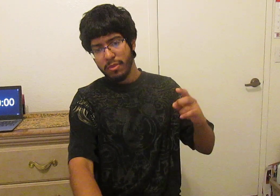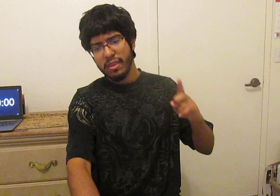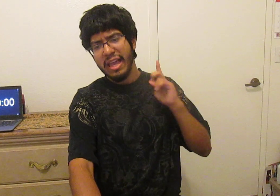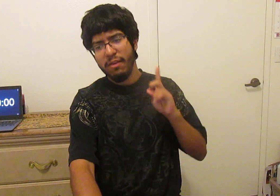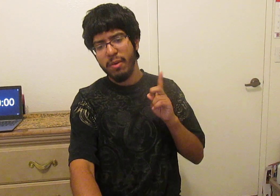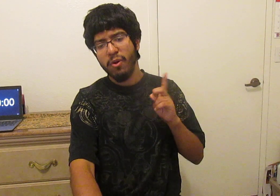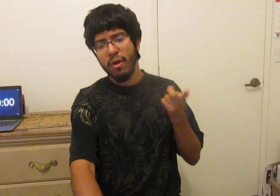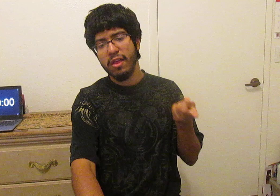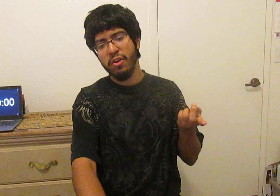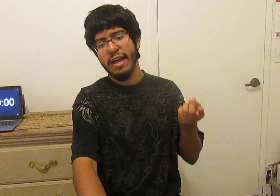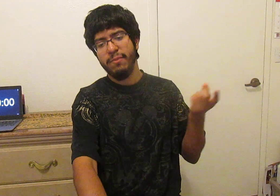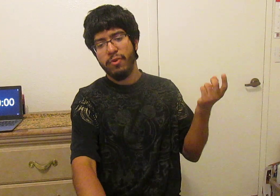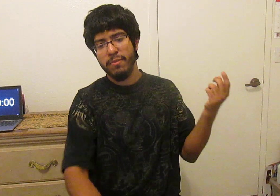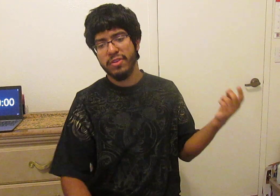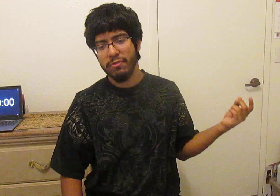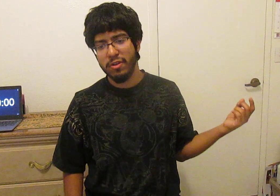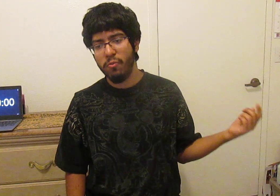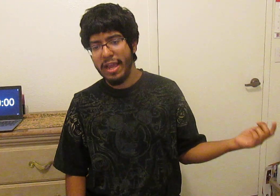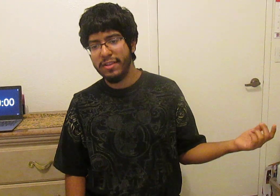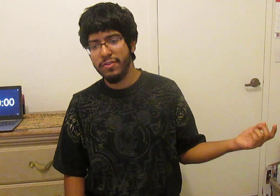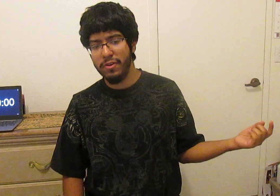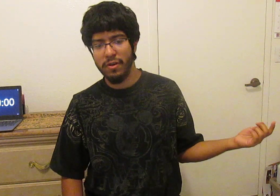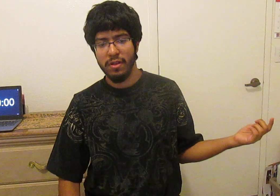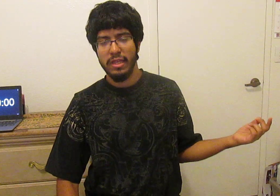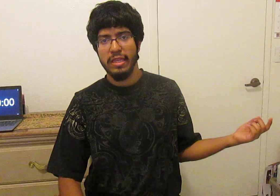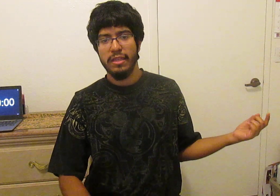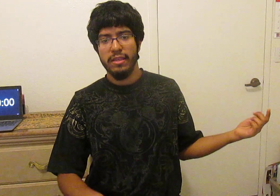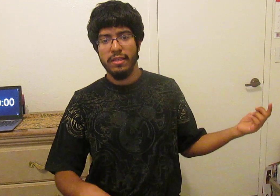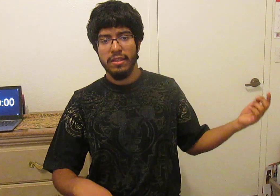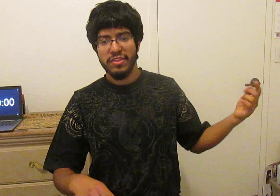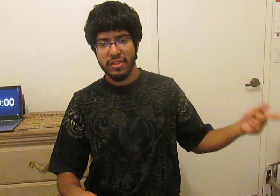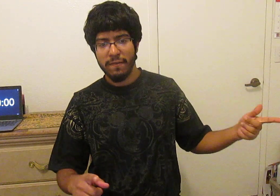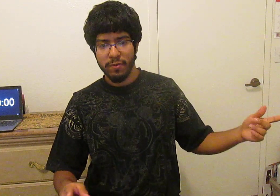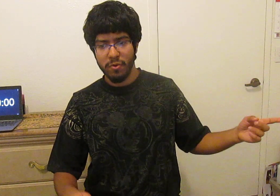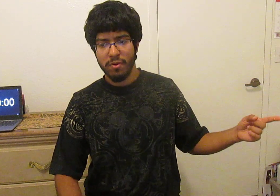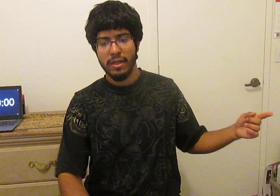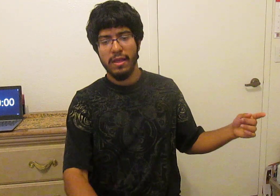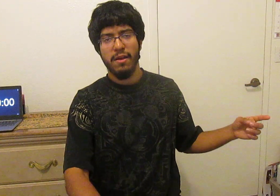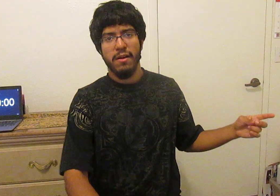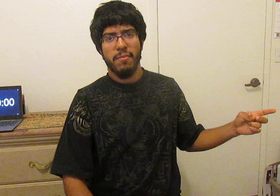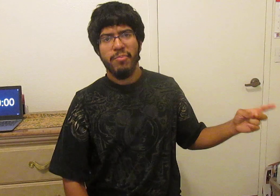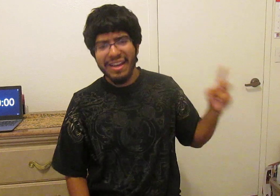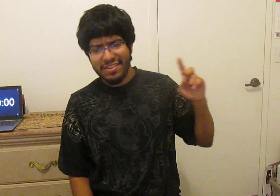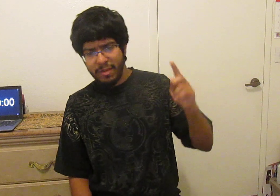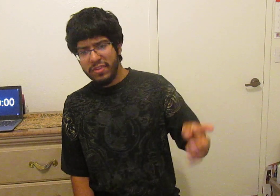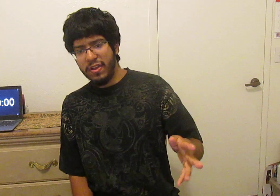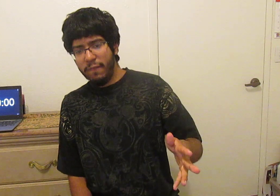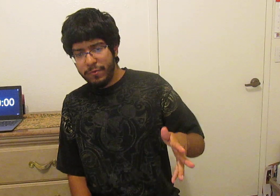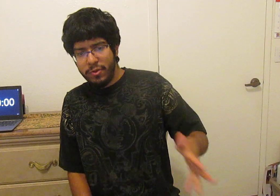I remember a while ago I did promise I was gonna react to snafu but it's gonna be tough due